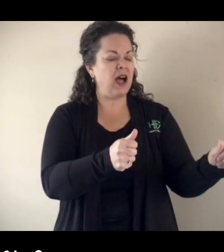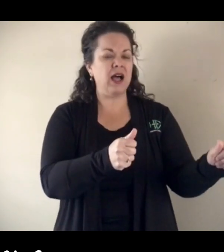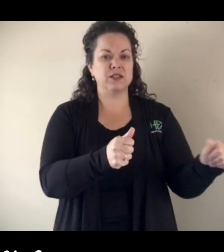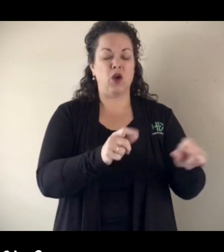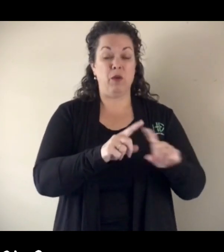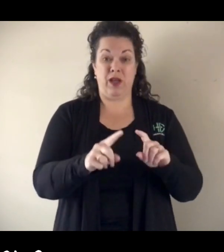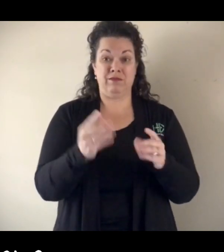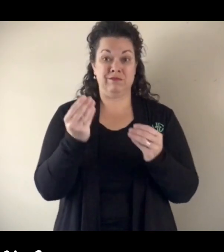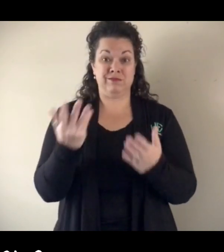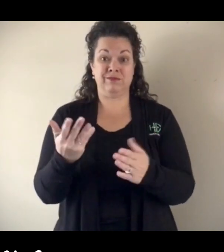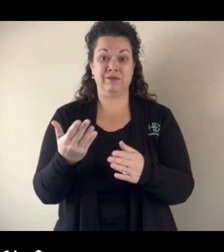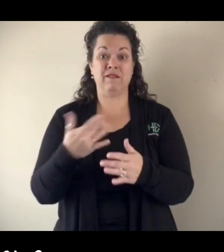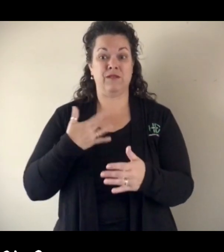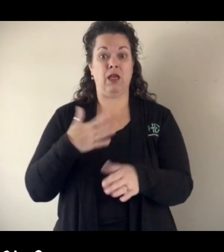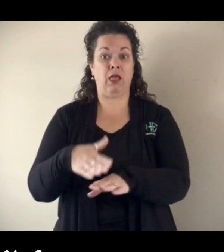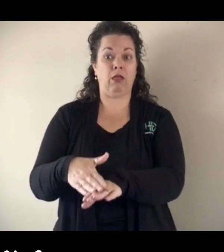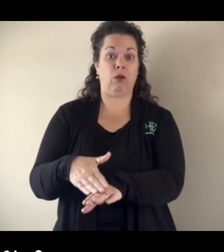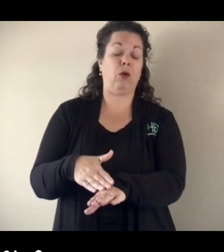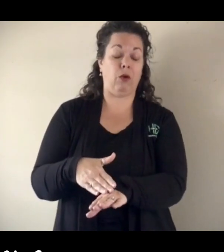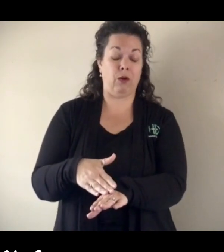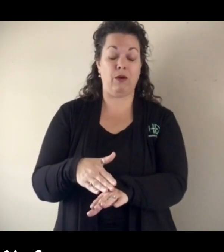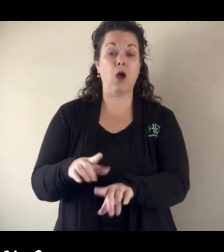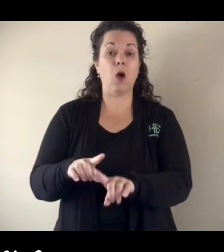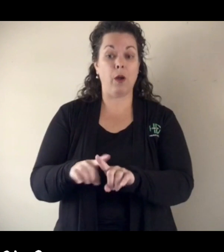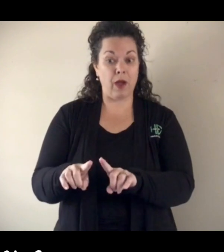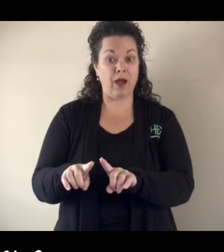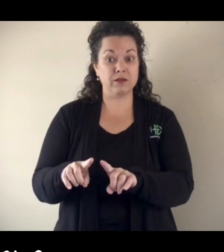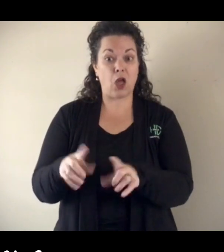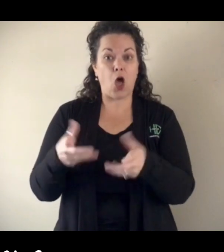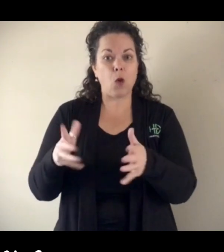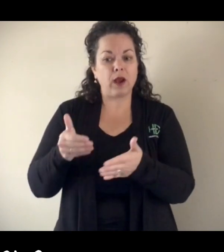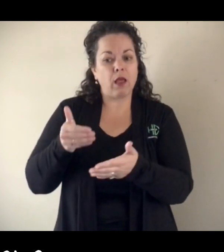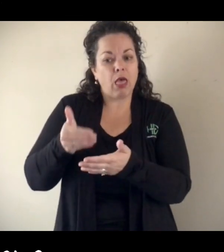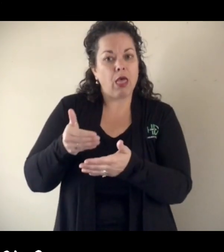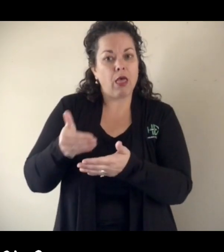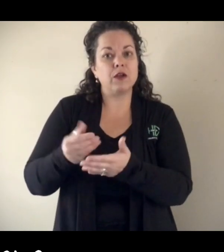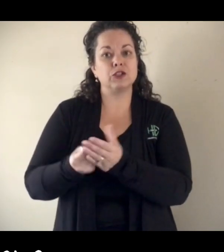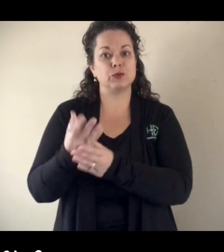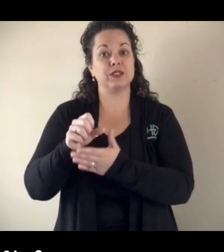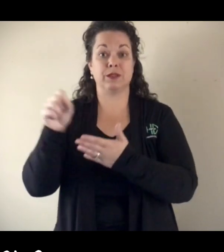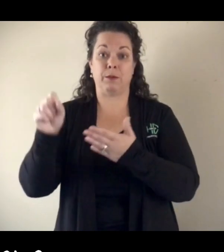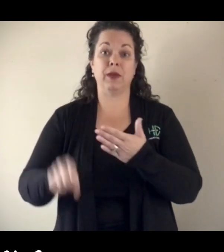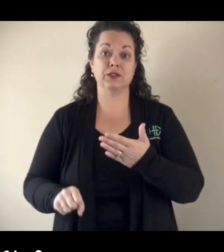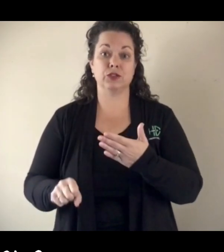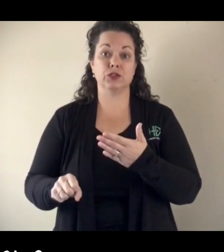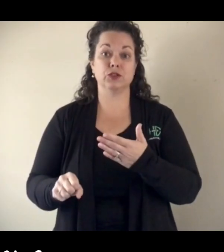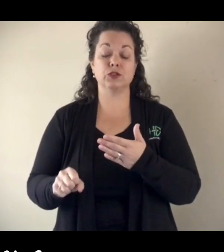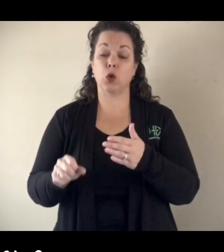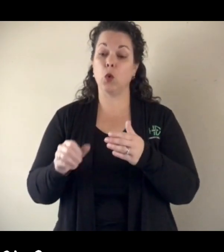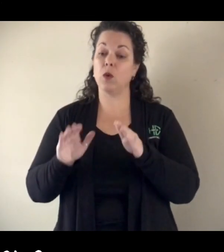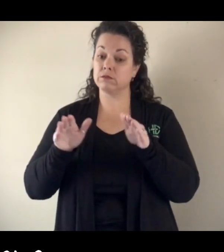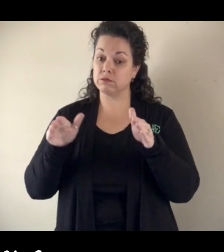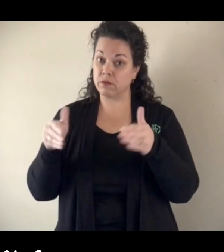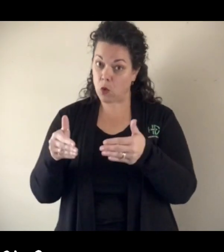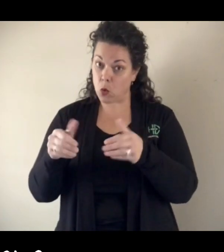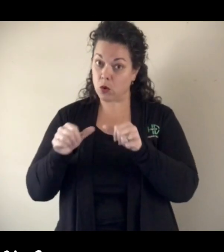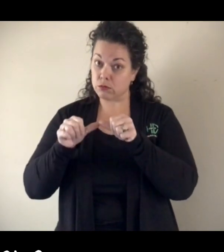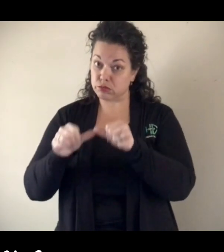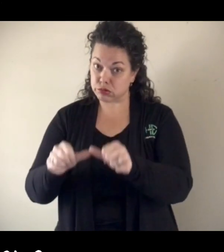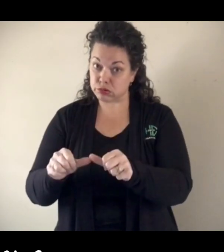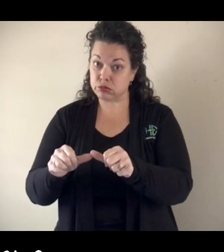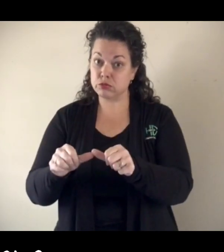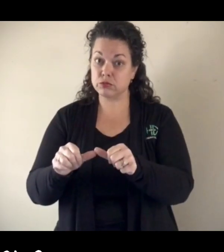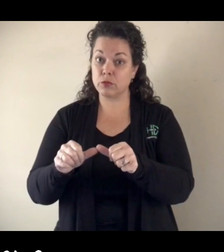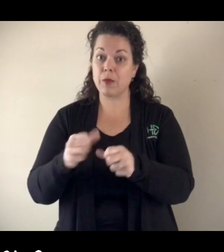hasn't been necessarily flying here lately, but we're about to the end of the spring semester. So stay focused focused